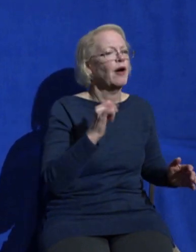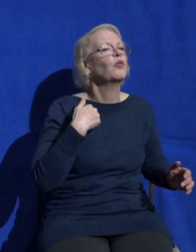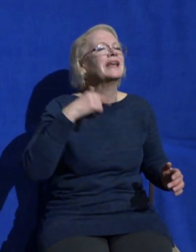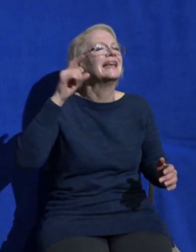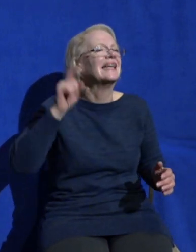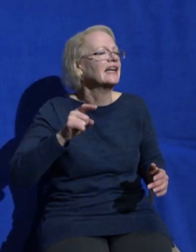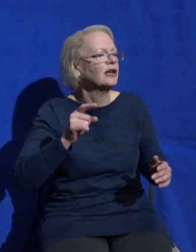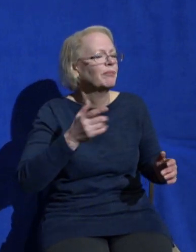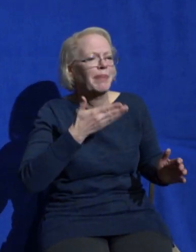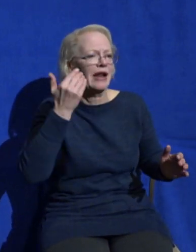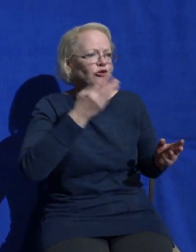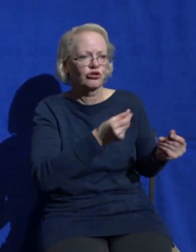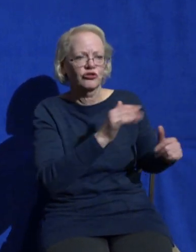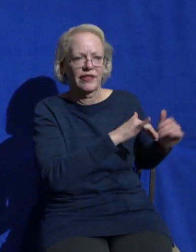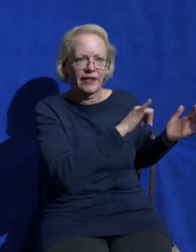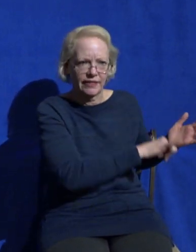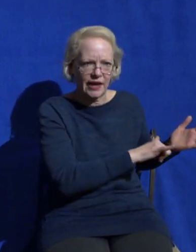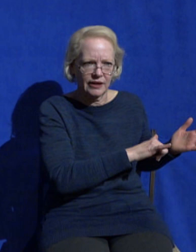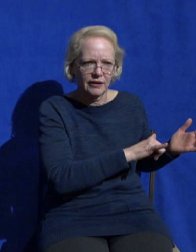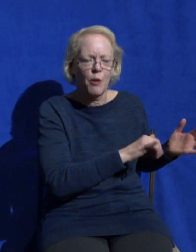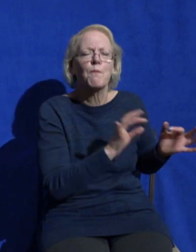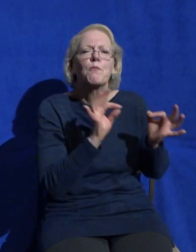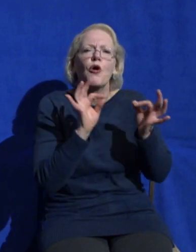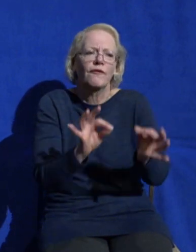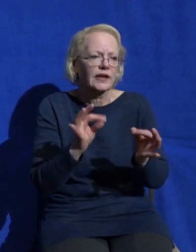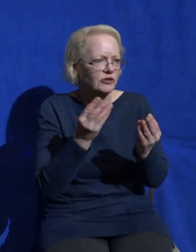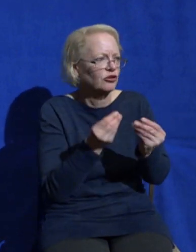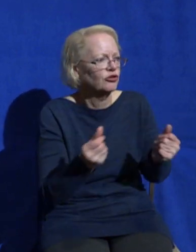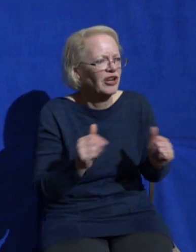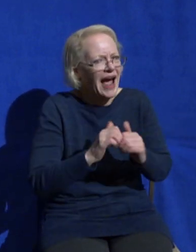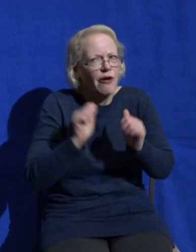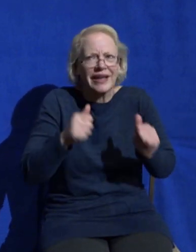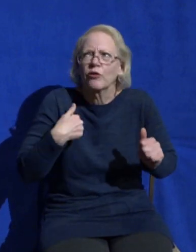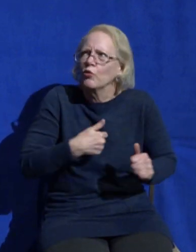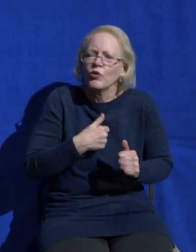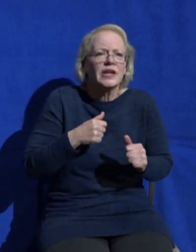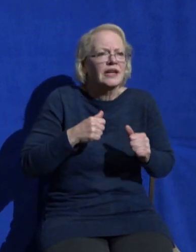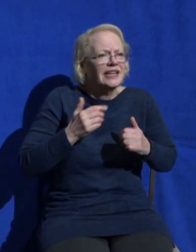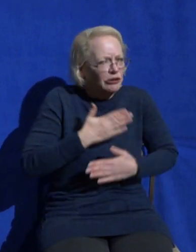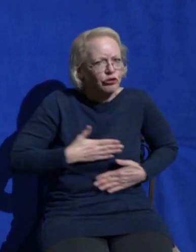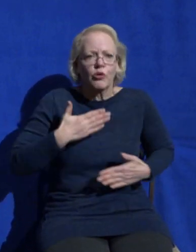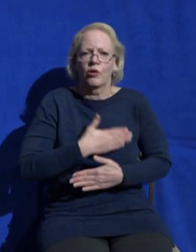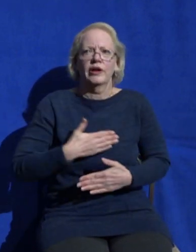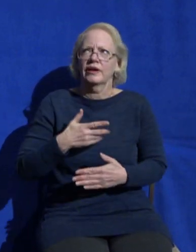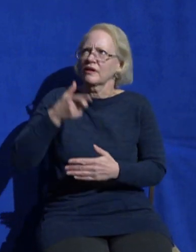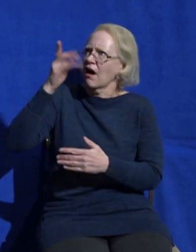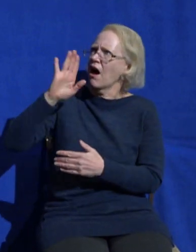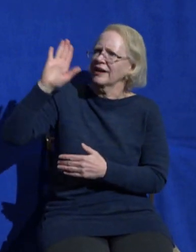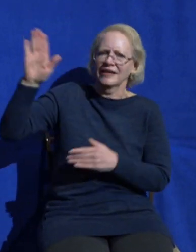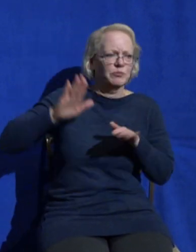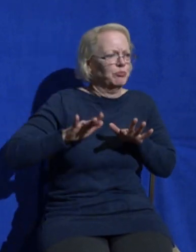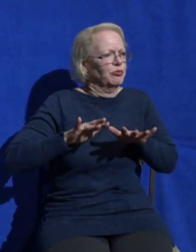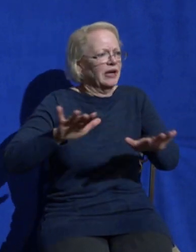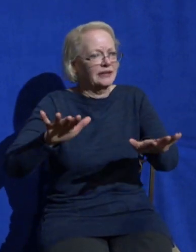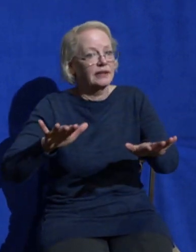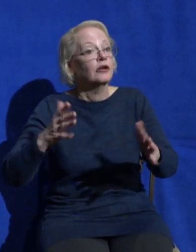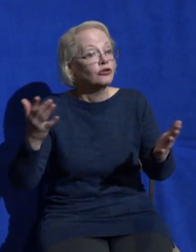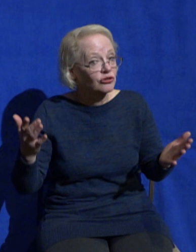experience and enjoy the presence of God and so Jesus the son of God came wrapped in human flesh